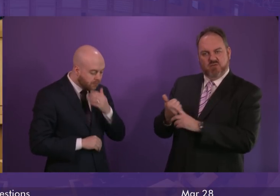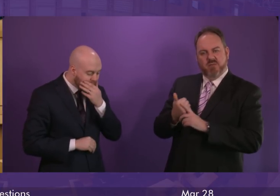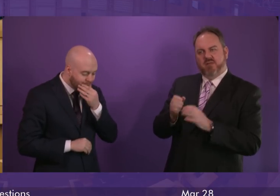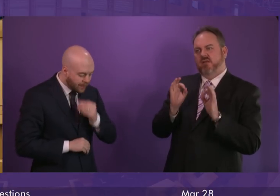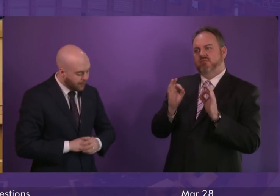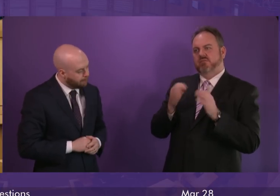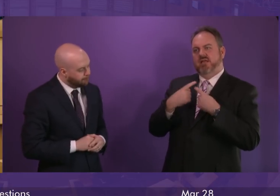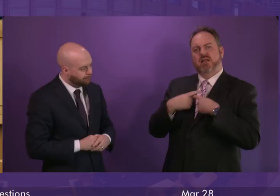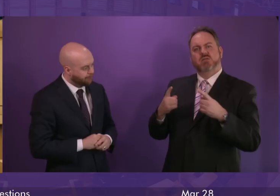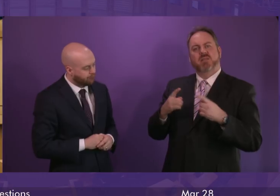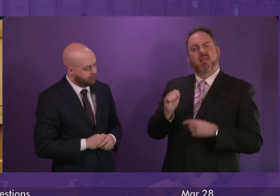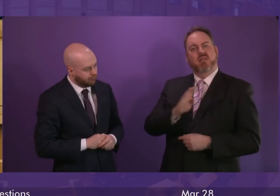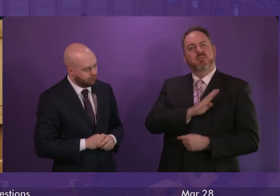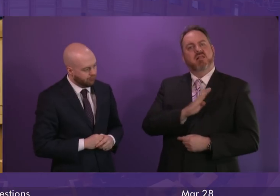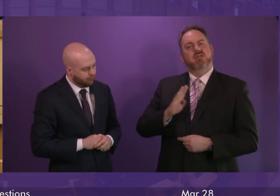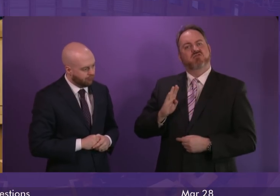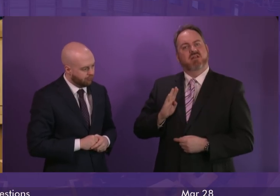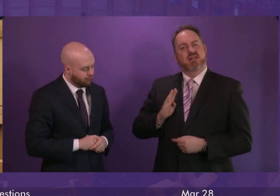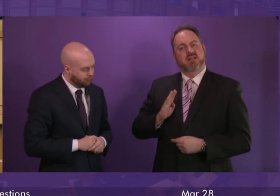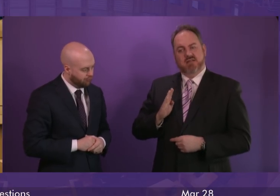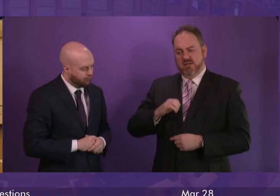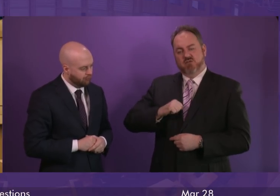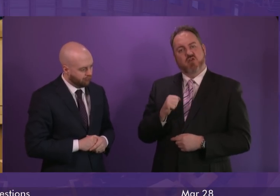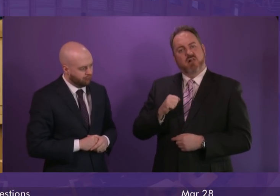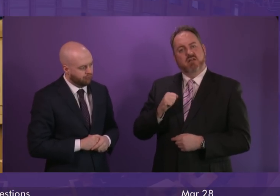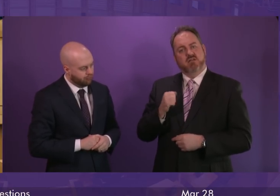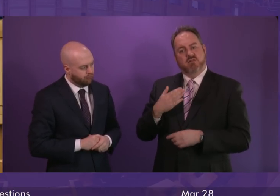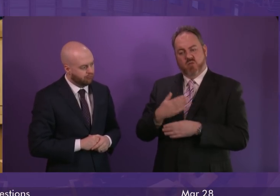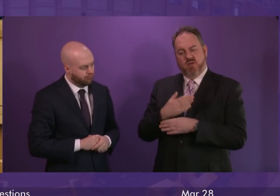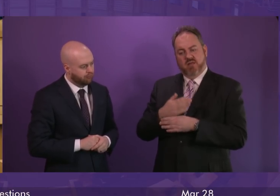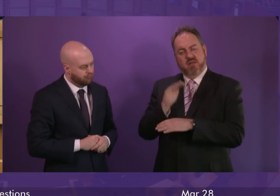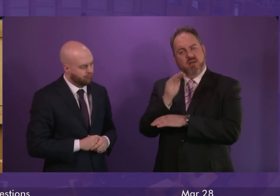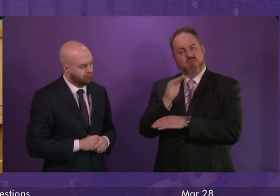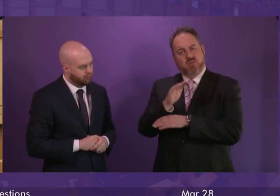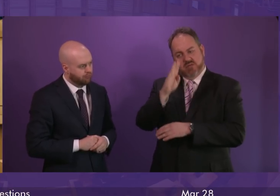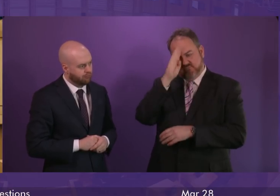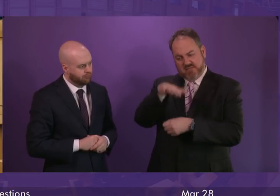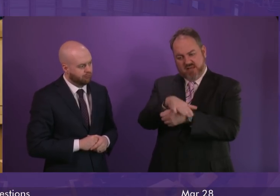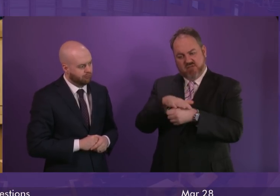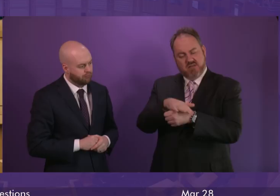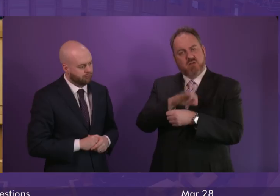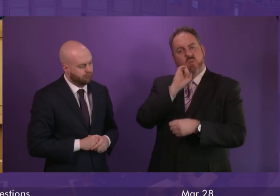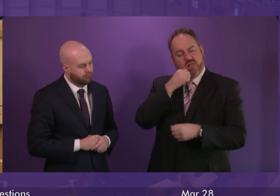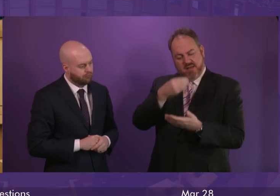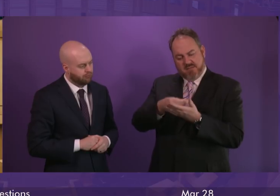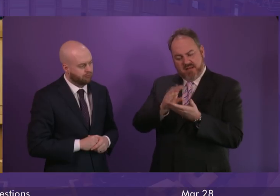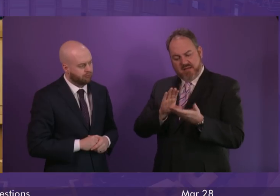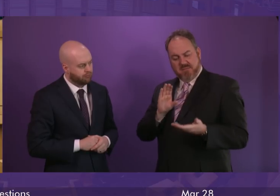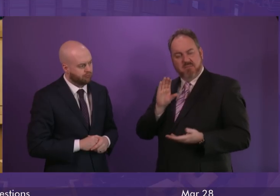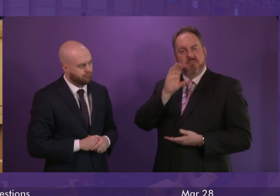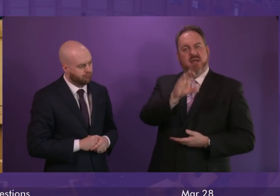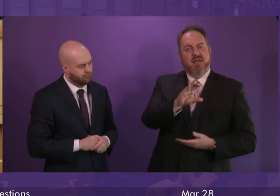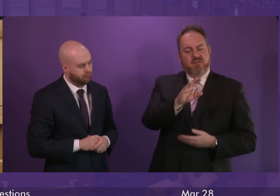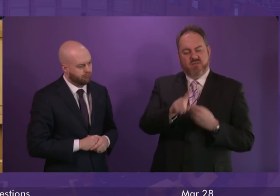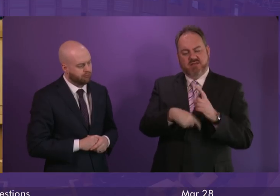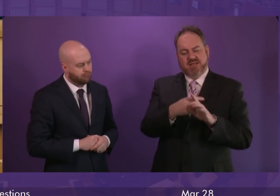that our Armed Forces men and women serving in Scotland on a tour of duty will now receive financial recompense from the UK government in the tax year